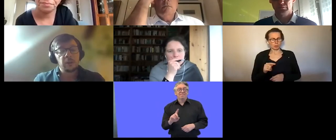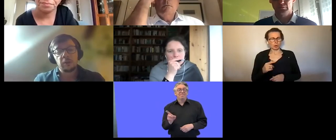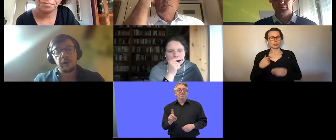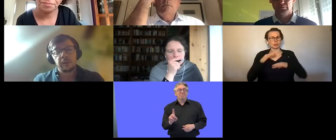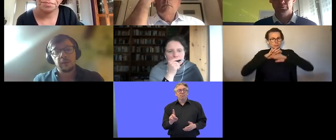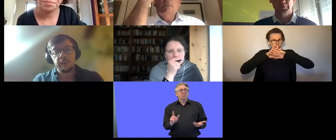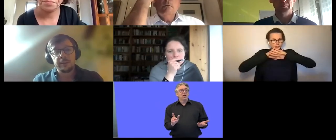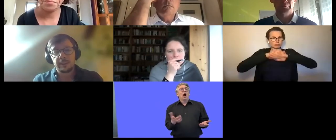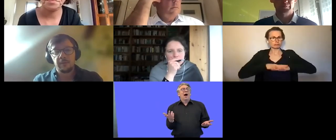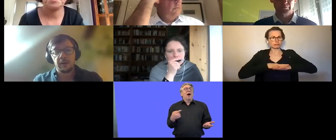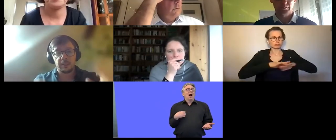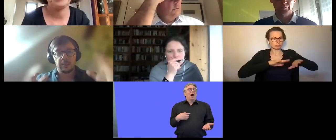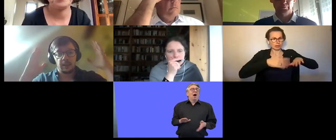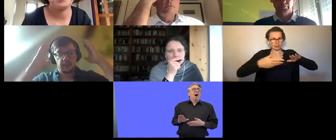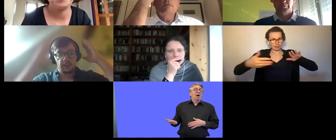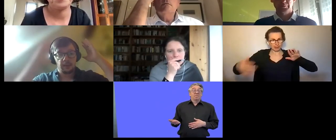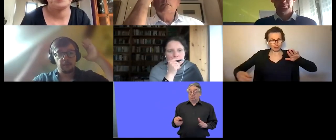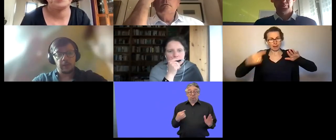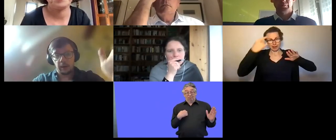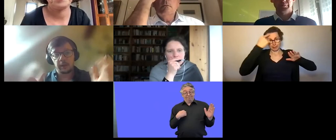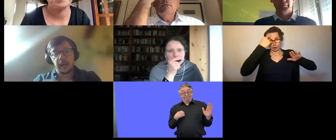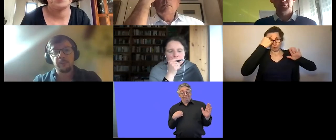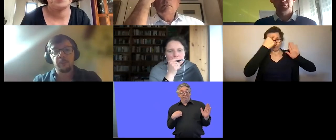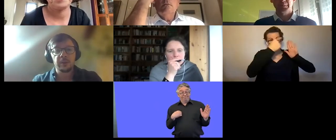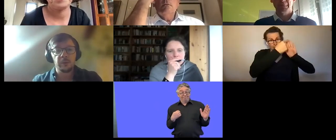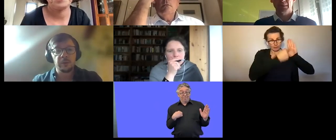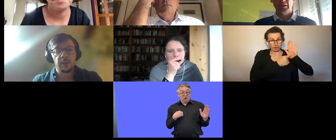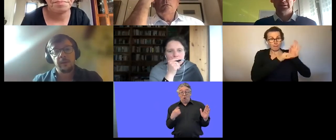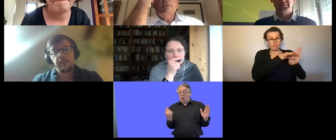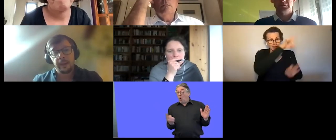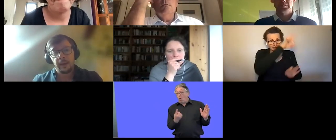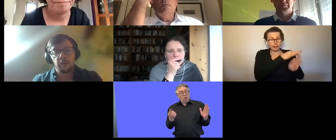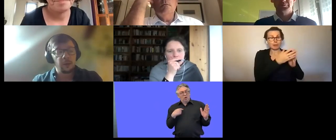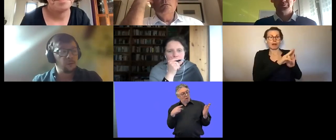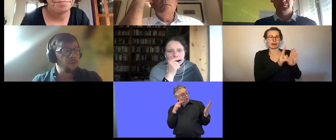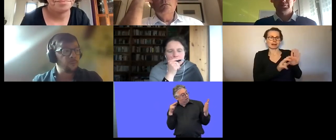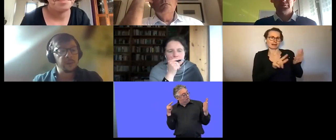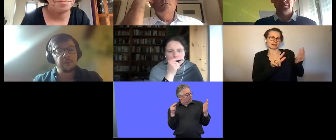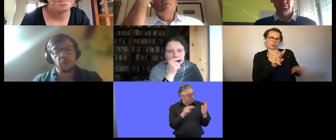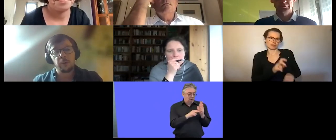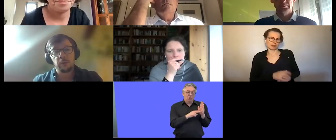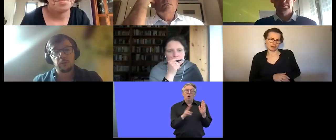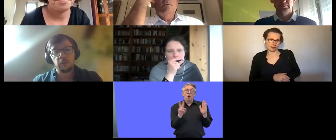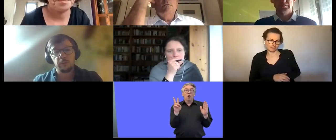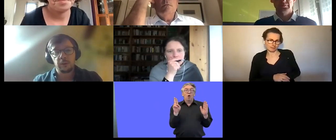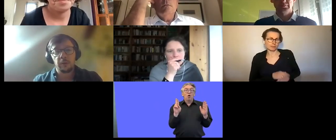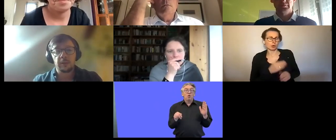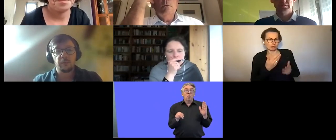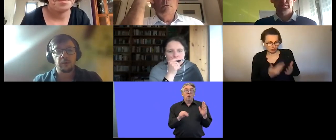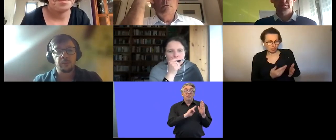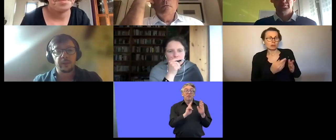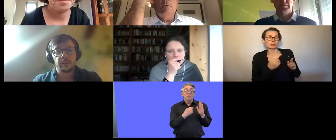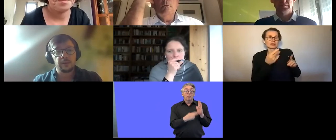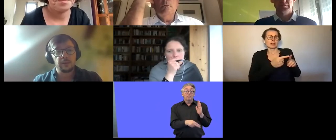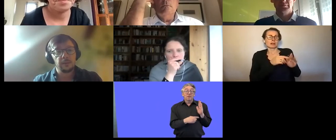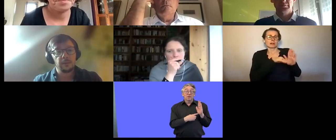provisions of article 27 as as our guiding principles and trying to move policy forward to to make sure that it's